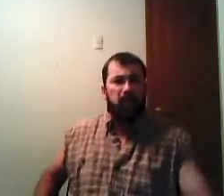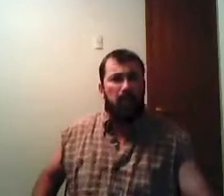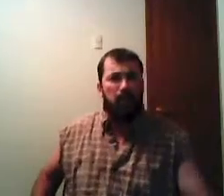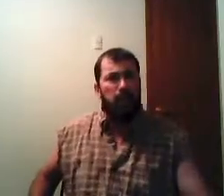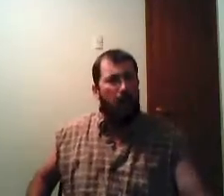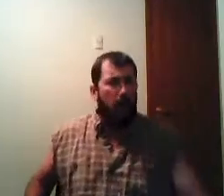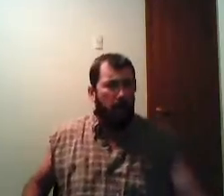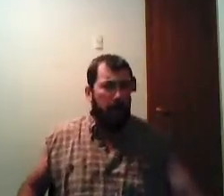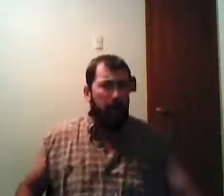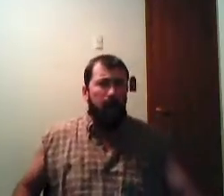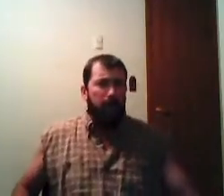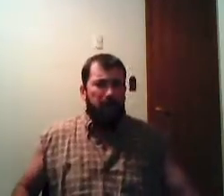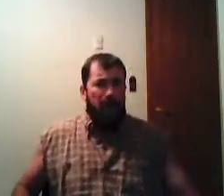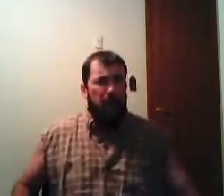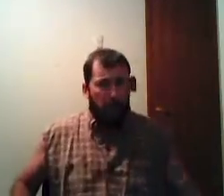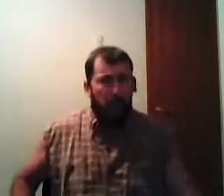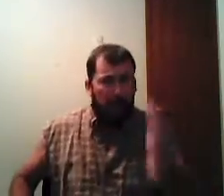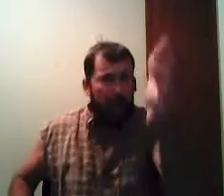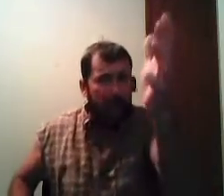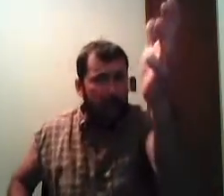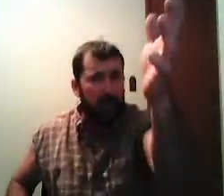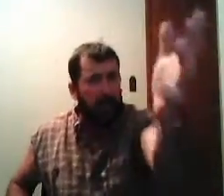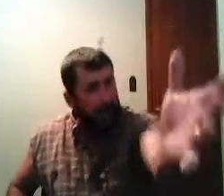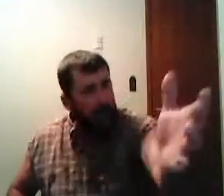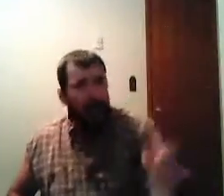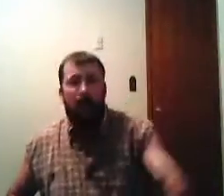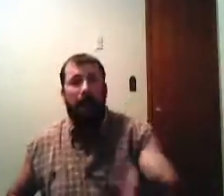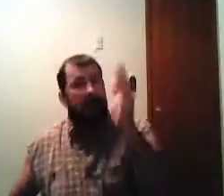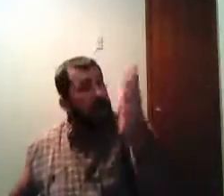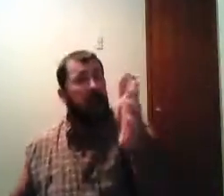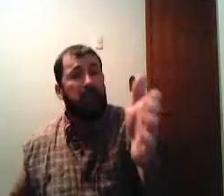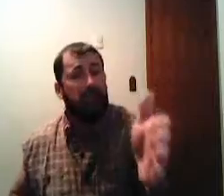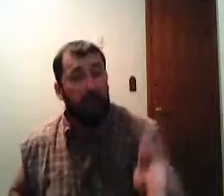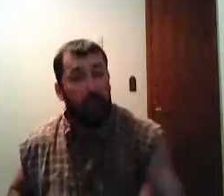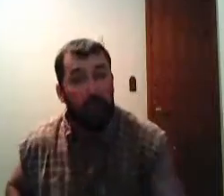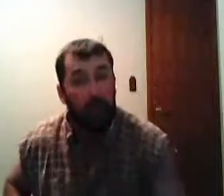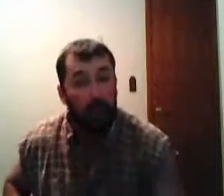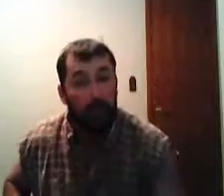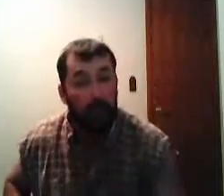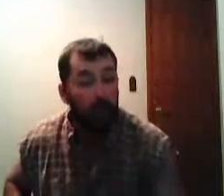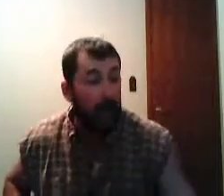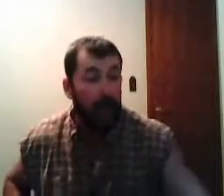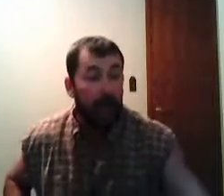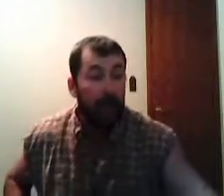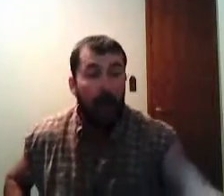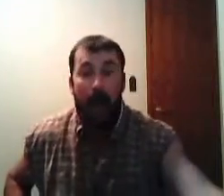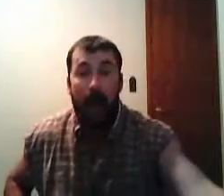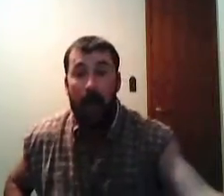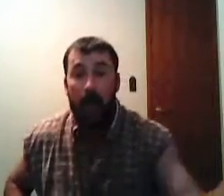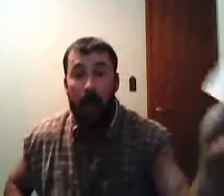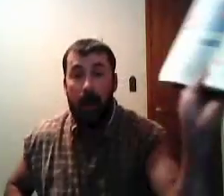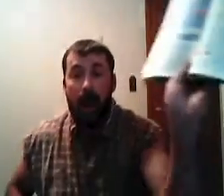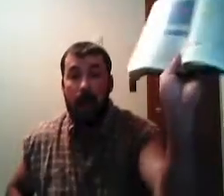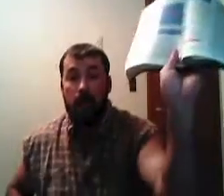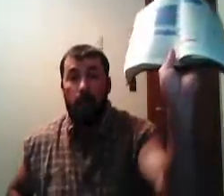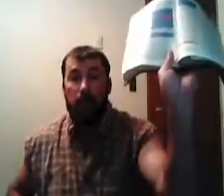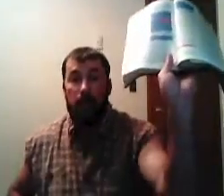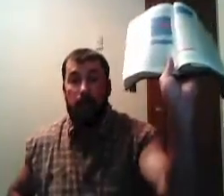Sodom and Gomorrah did but yeah sure they got their day coming I guarantee you hey hey hey hey hey glory to God